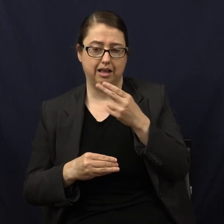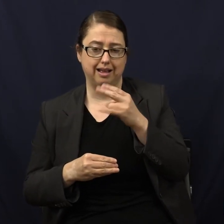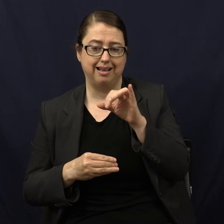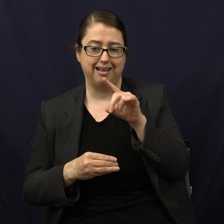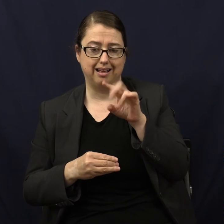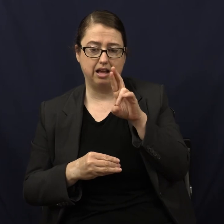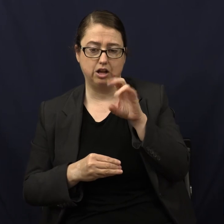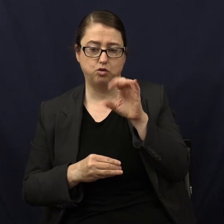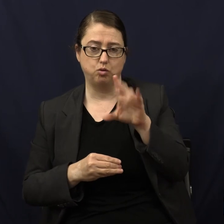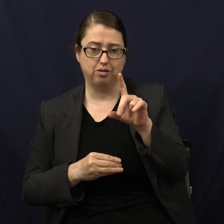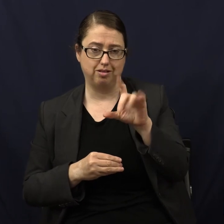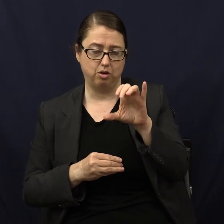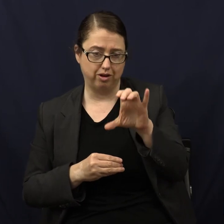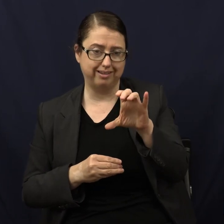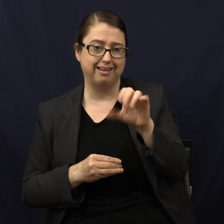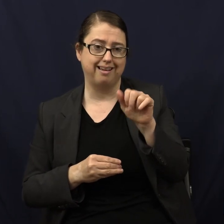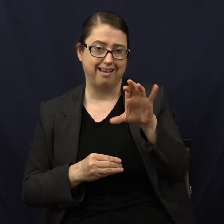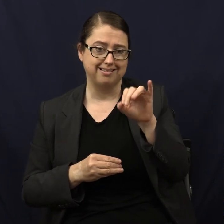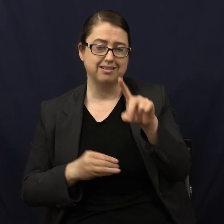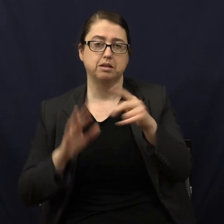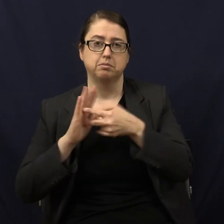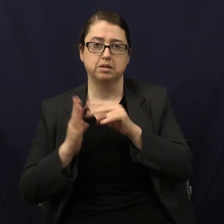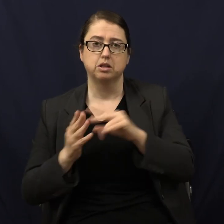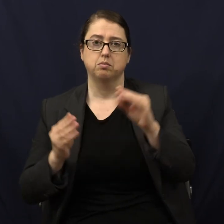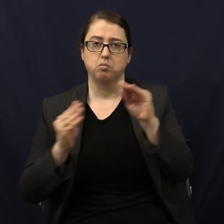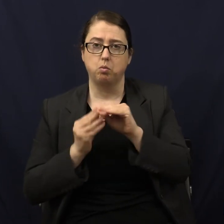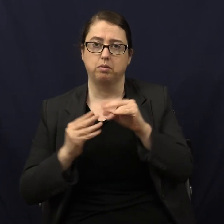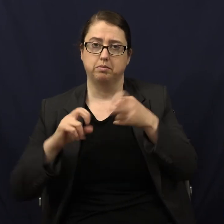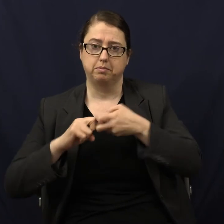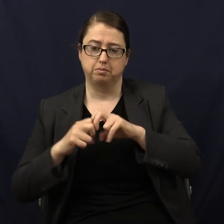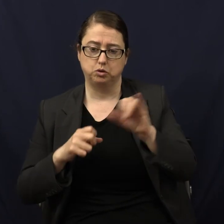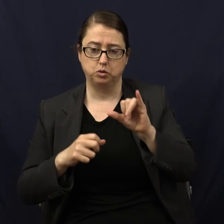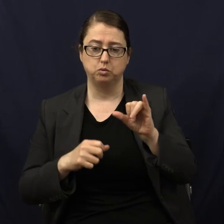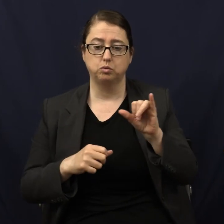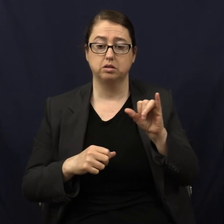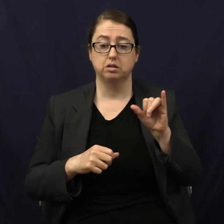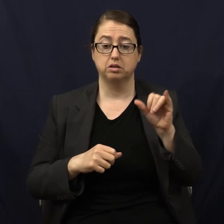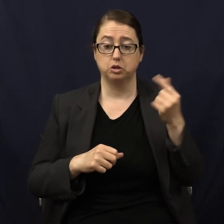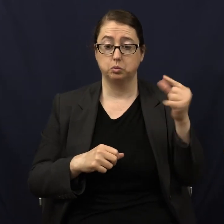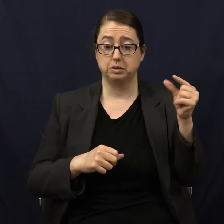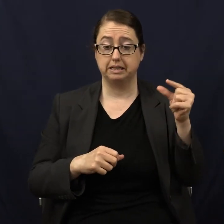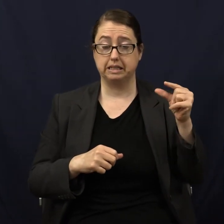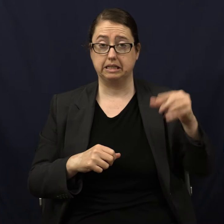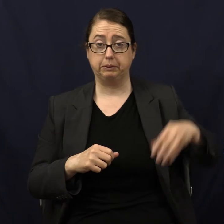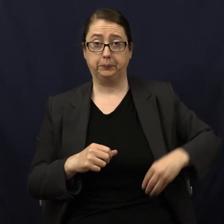more all kinds of bad stuff, right? How about that green guy? What's the green guy there?